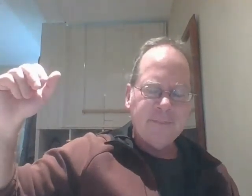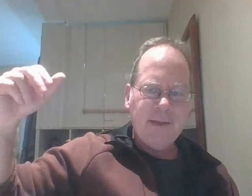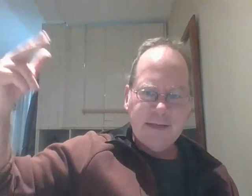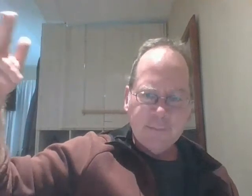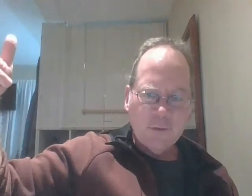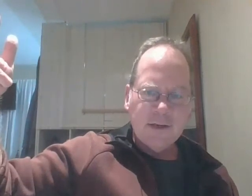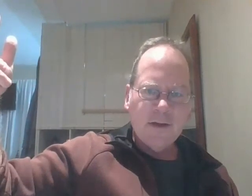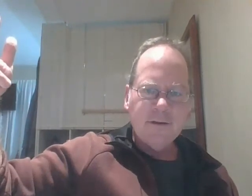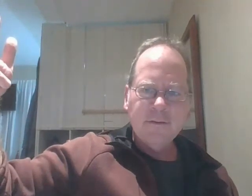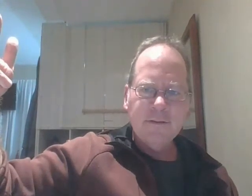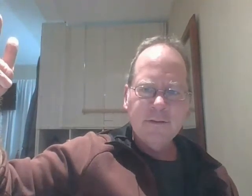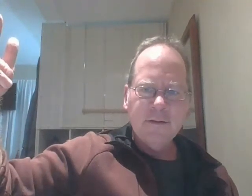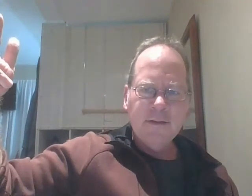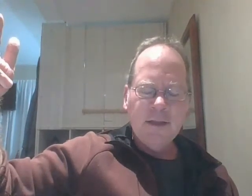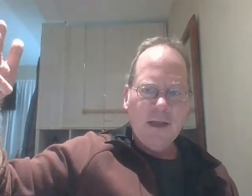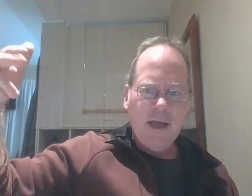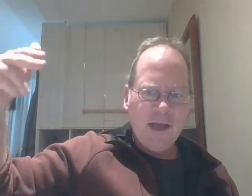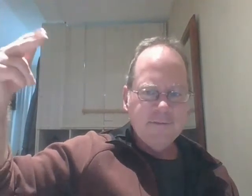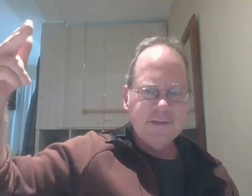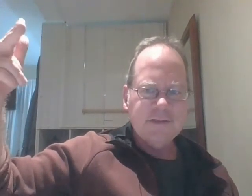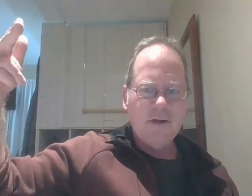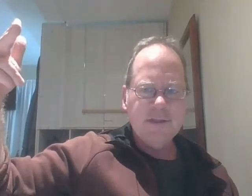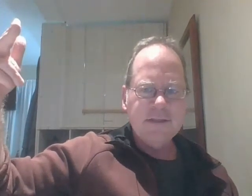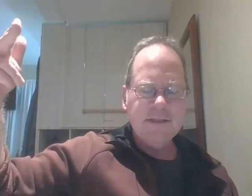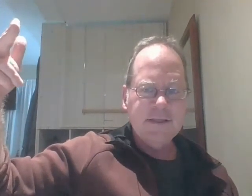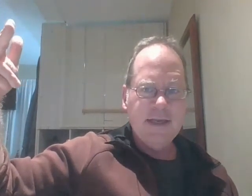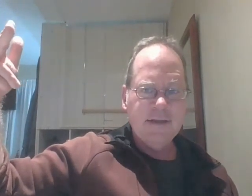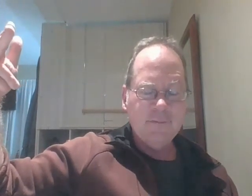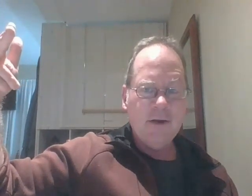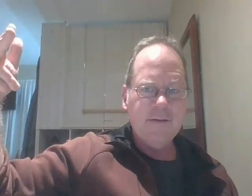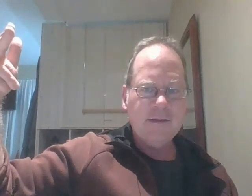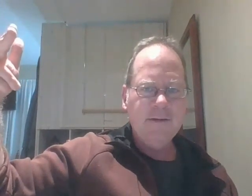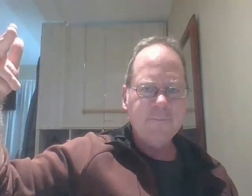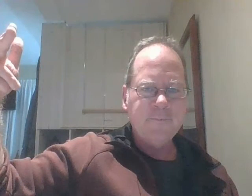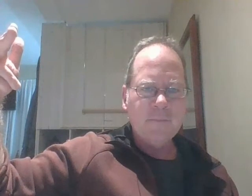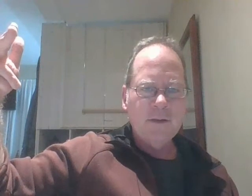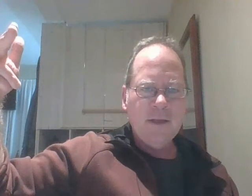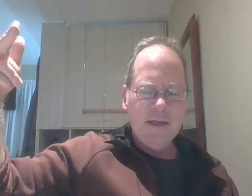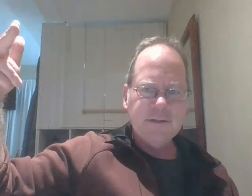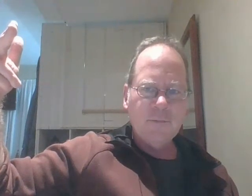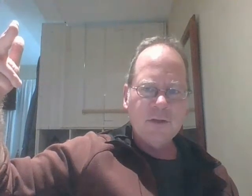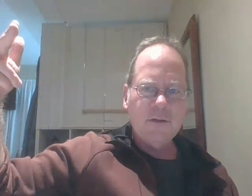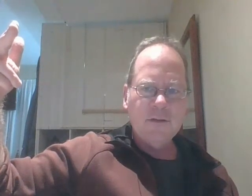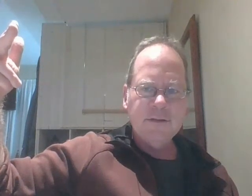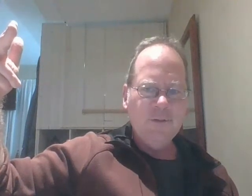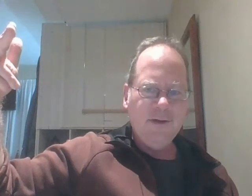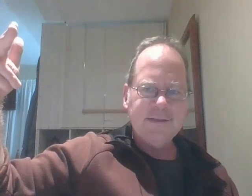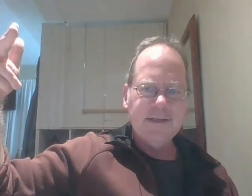pandemic going on i even just saw recently today as matter of fact that Angela Merkel didn't want to take the